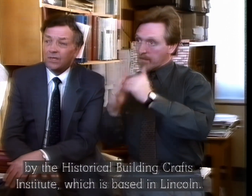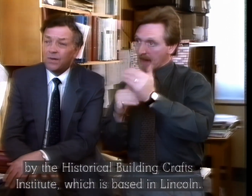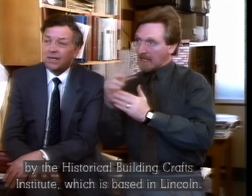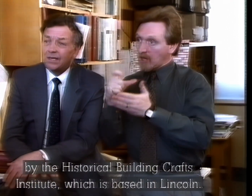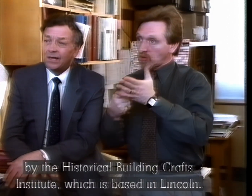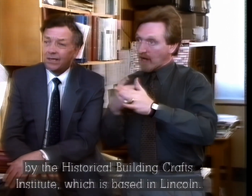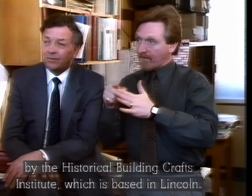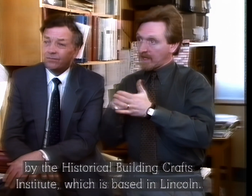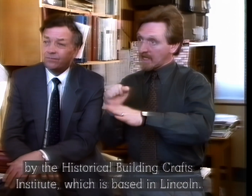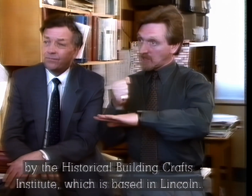is based in Lincoln.